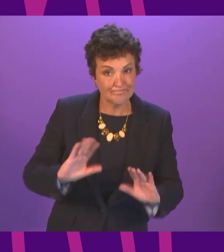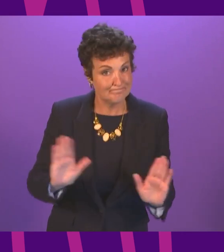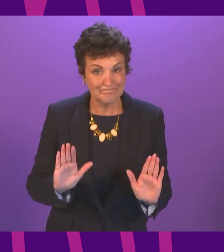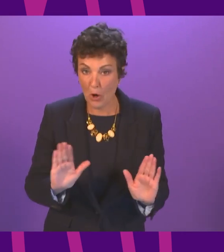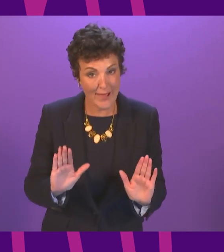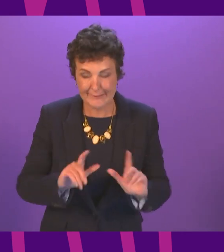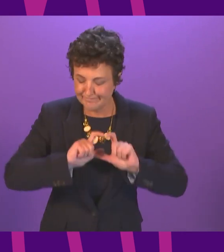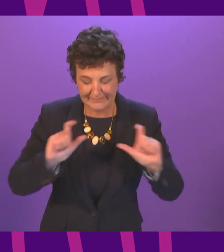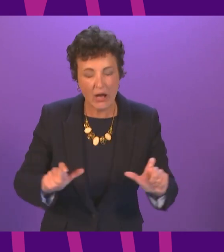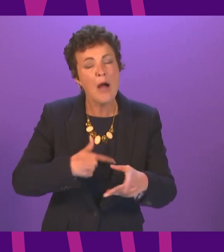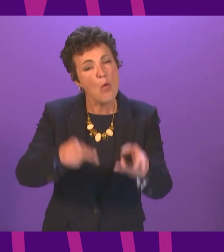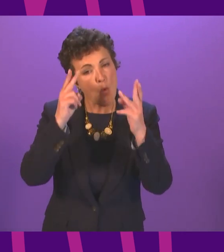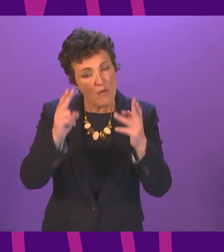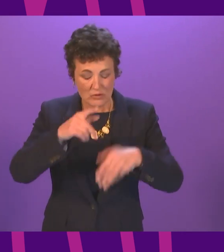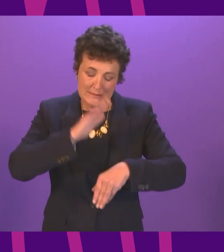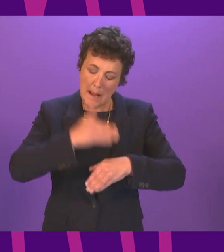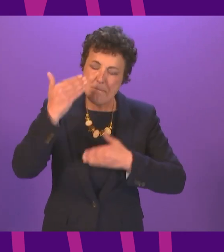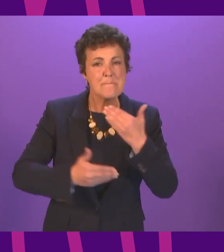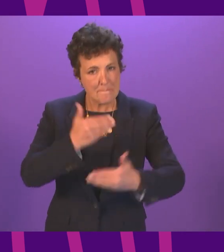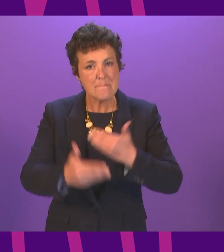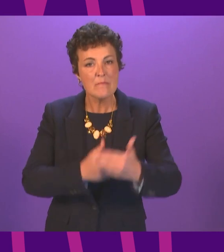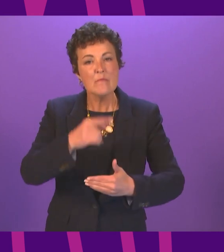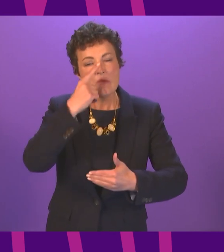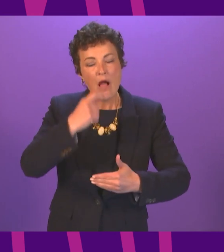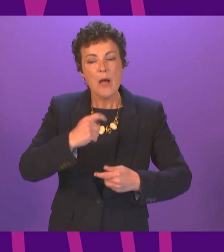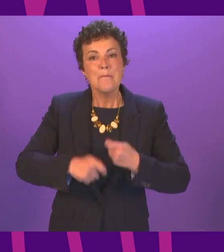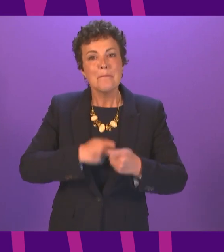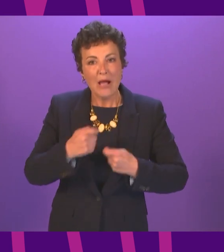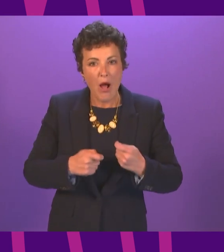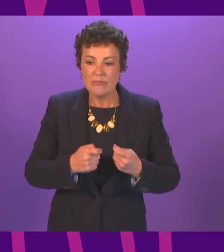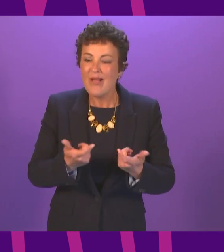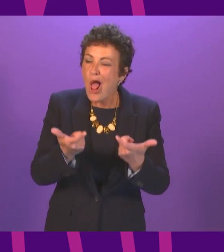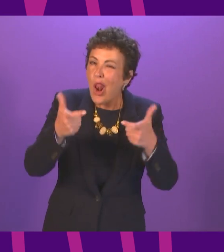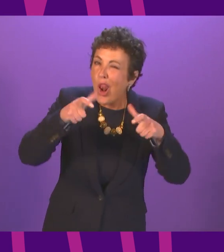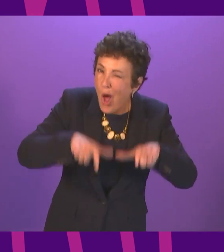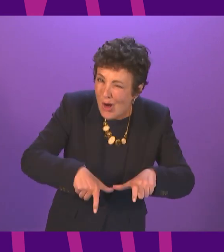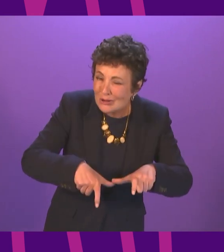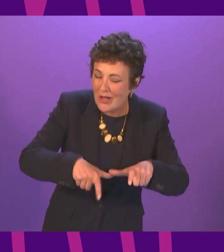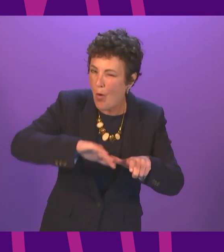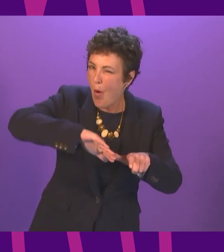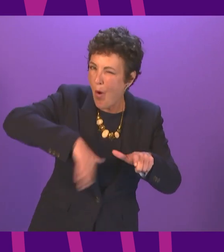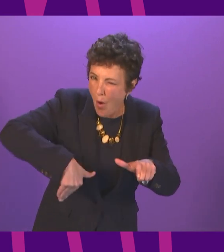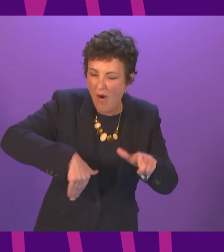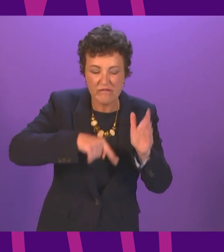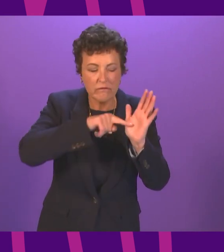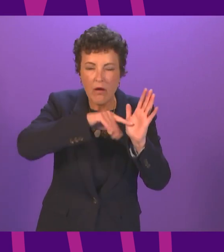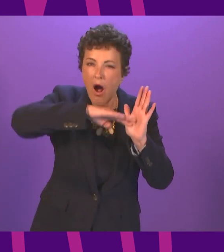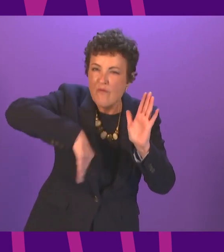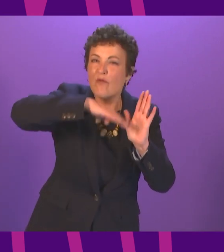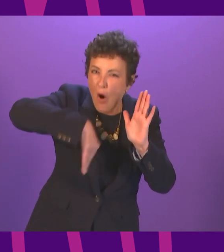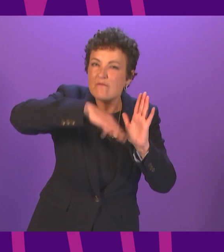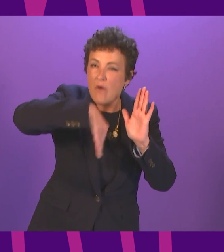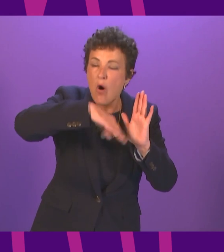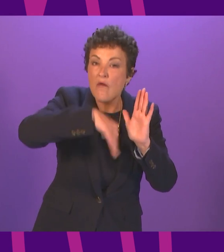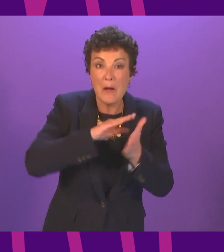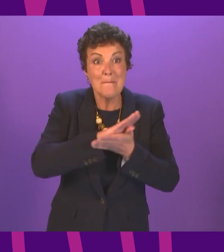hopeful that over time we may be able to move away from the use of lockdowns and severe restrictions on our freedoms to deal